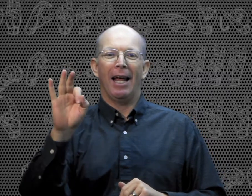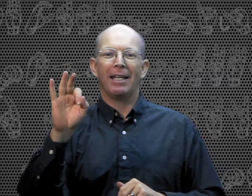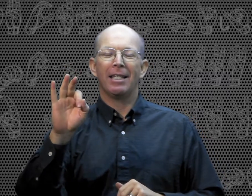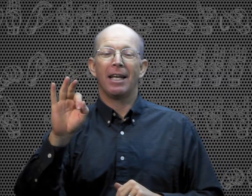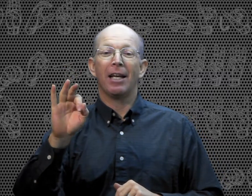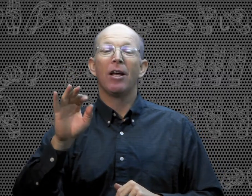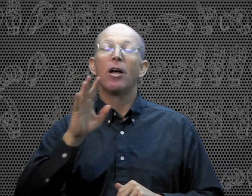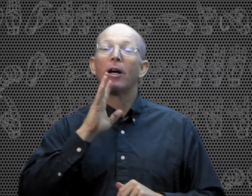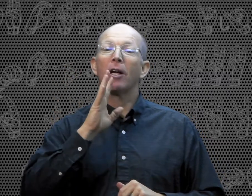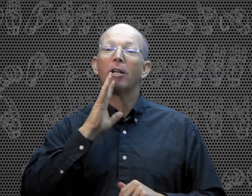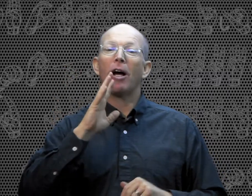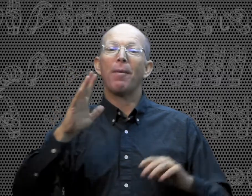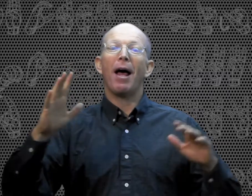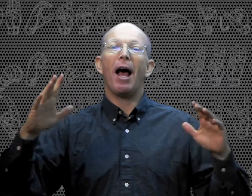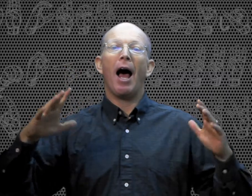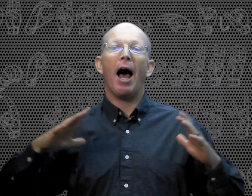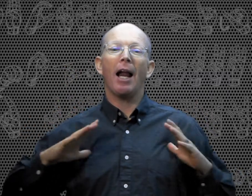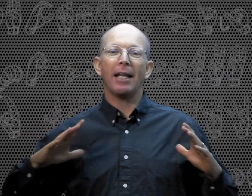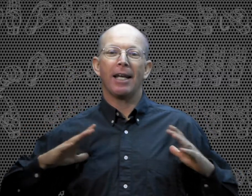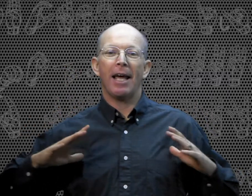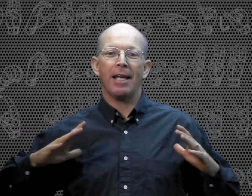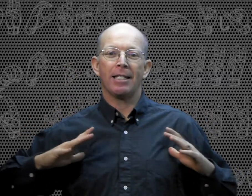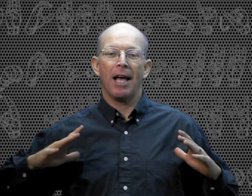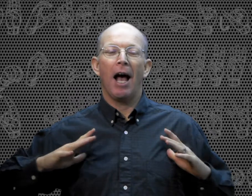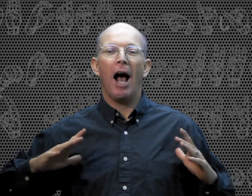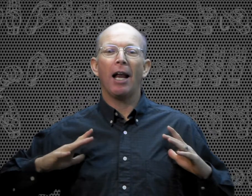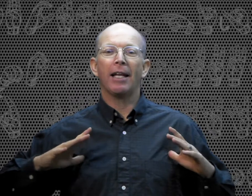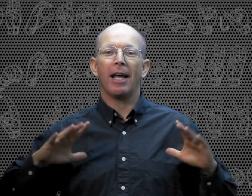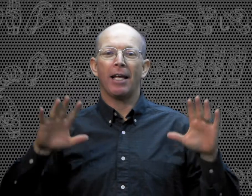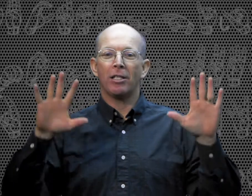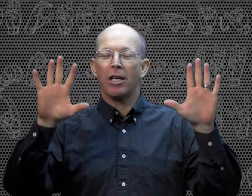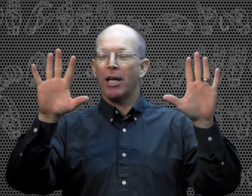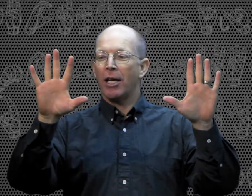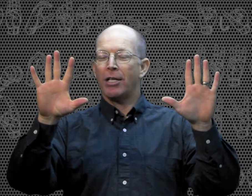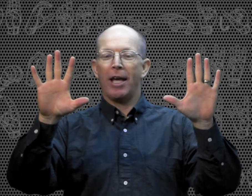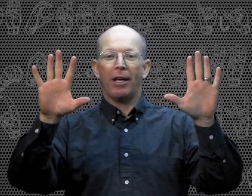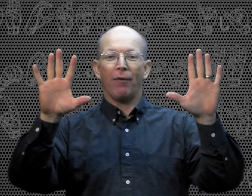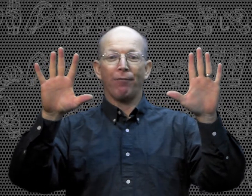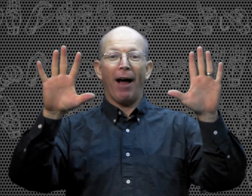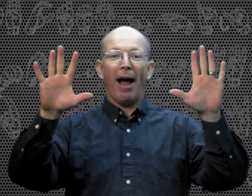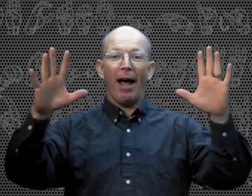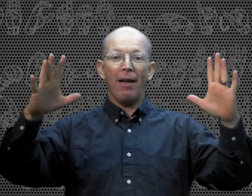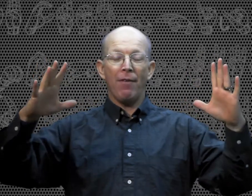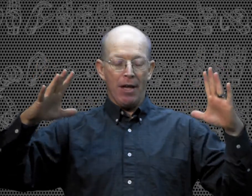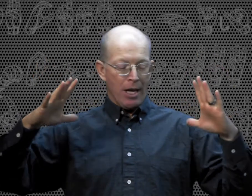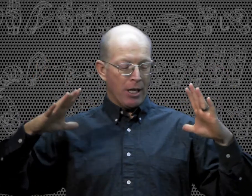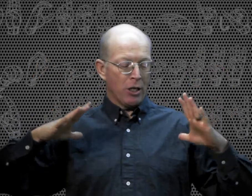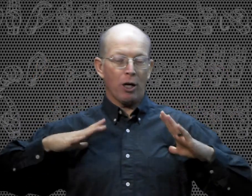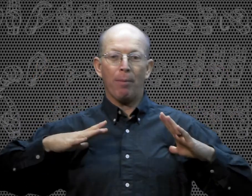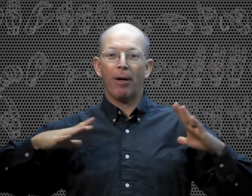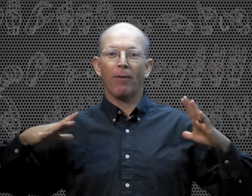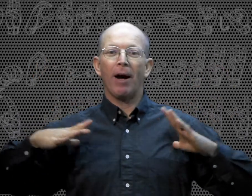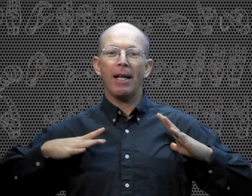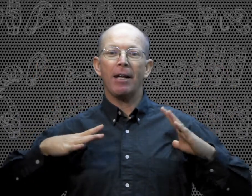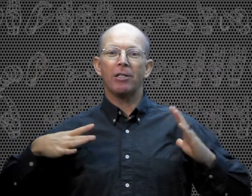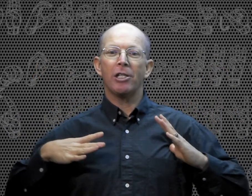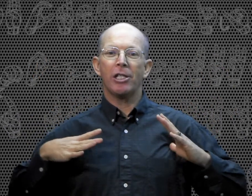19. I'm going to talk about holidays, holidays. You take your five, and you're going to put it right here at your